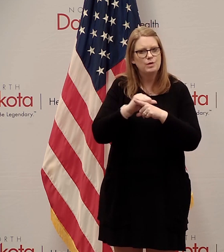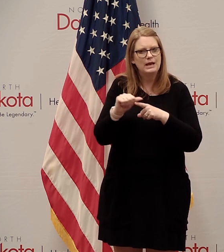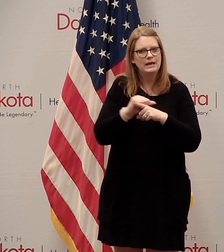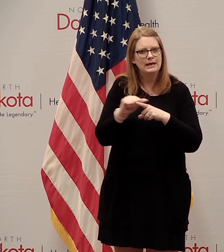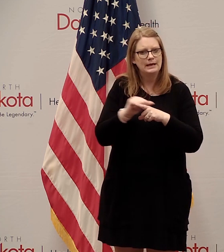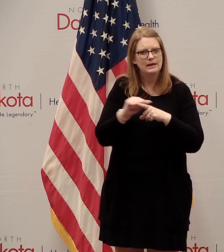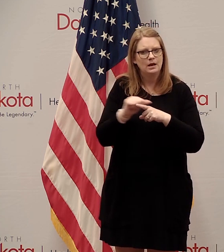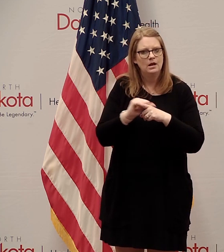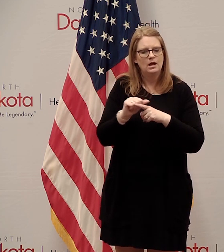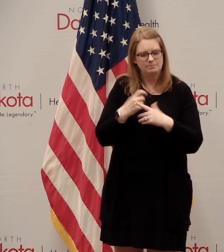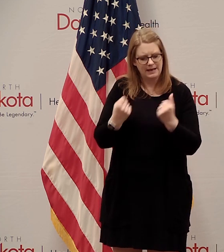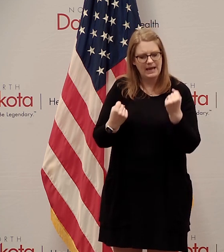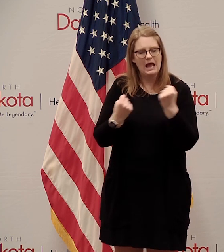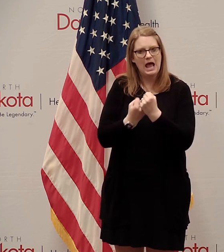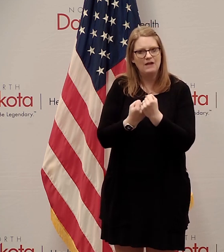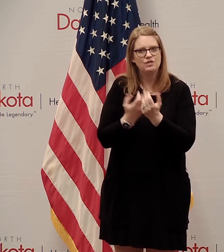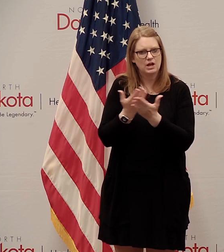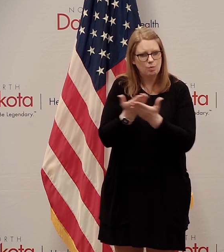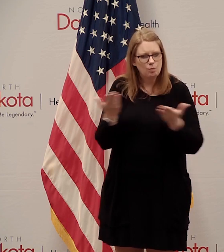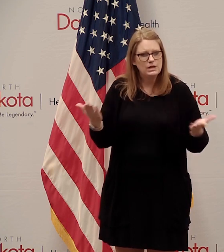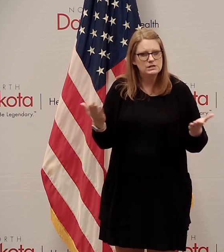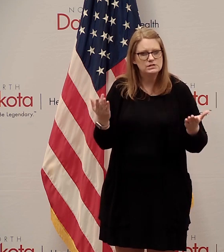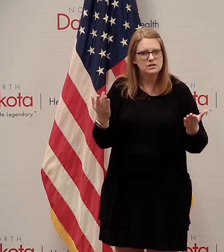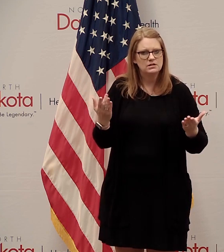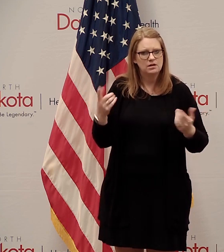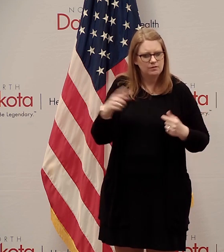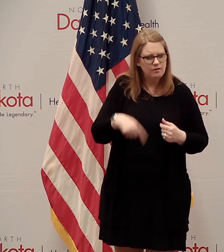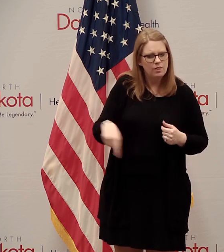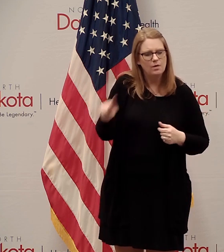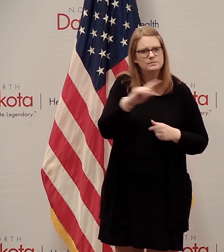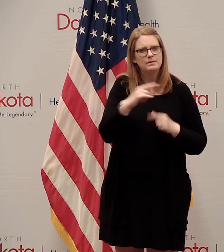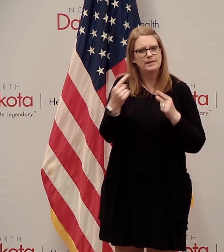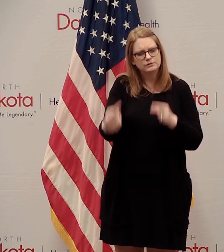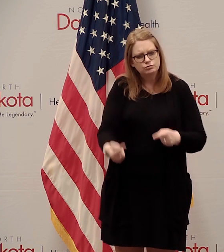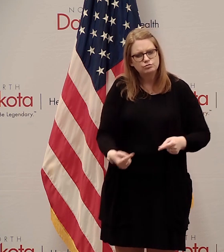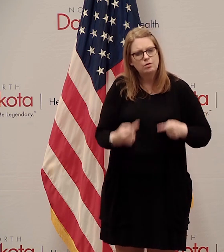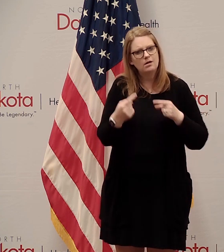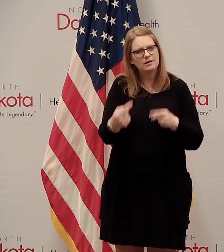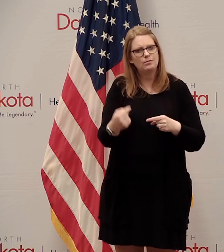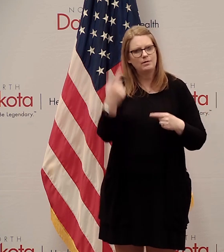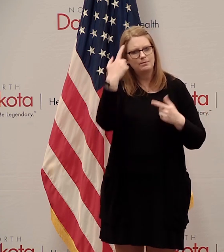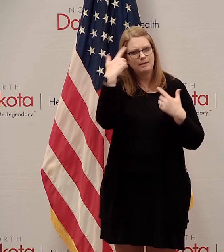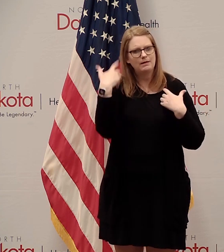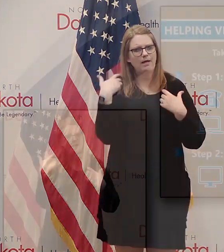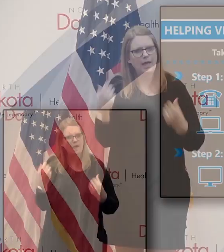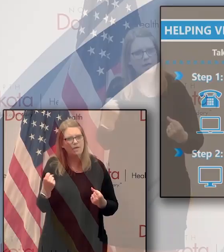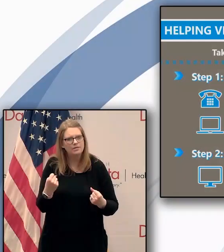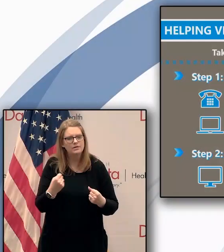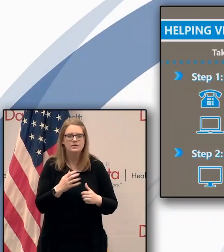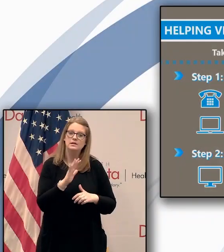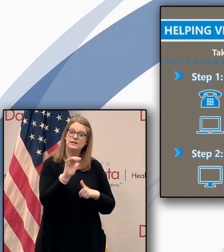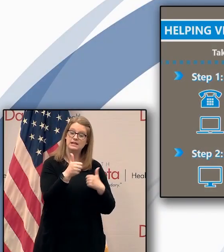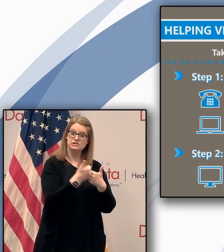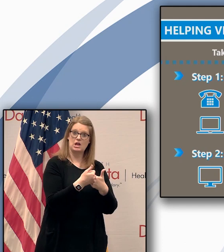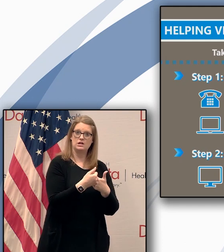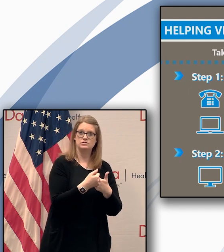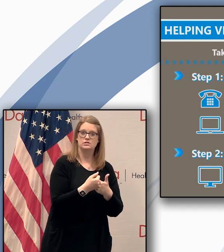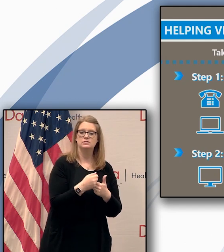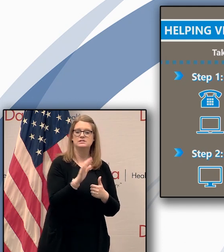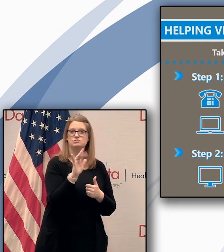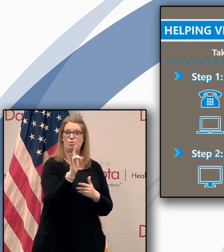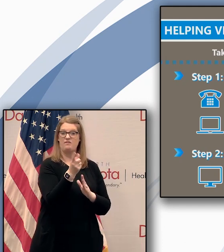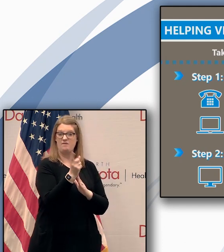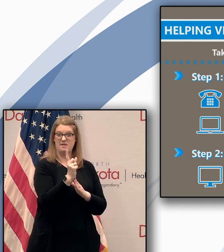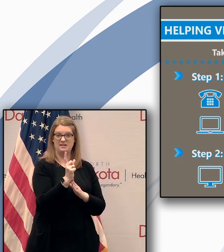SAVE training and become an advocate and a resource for those struggling with their mental health. The challenge only takes two steps in 25